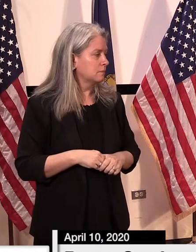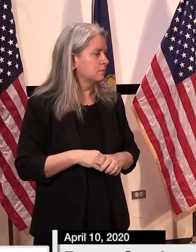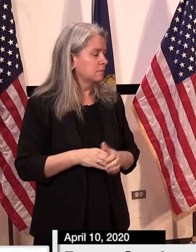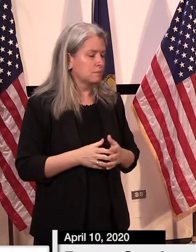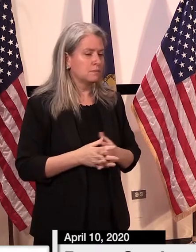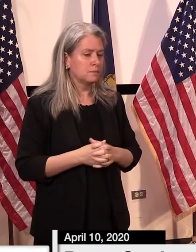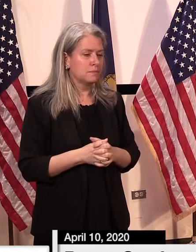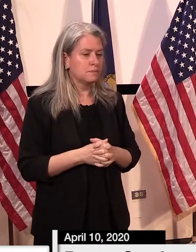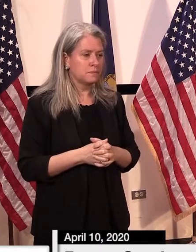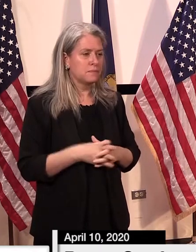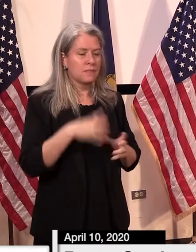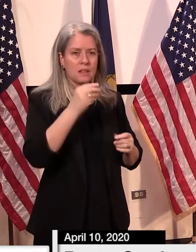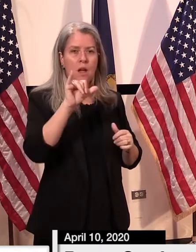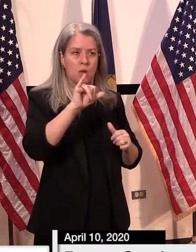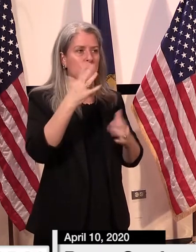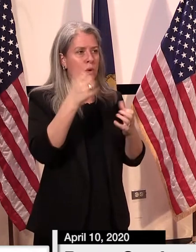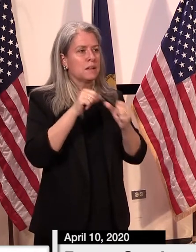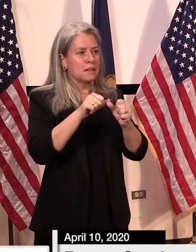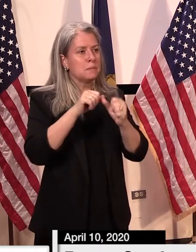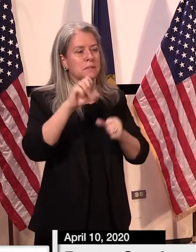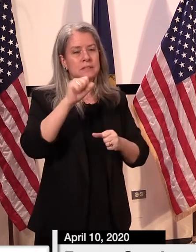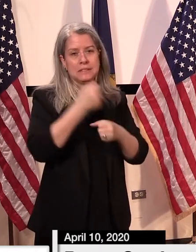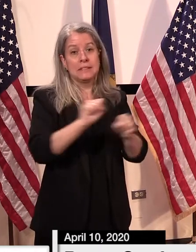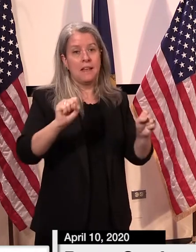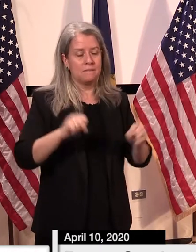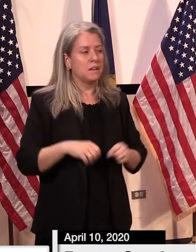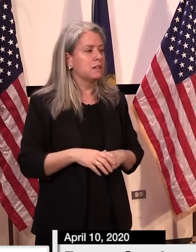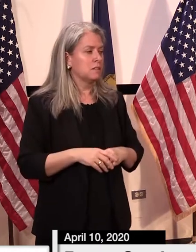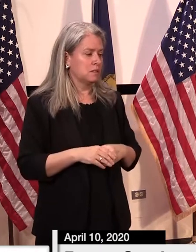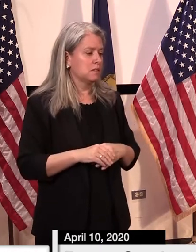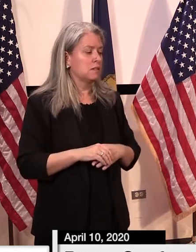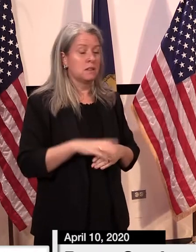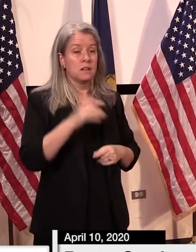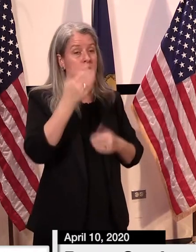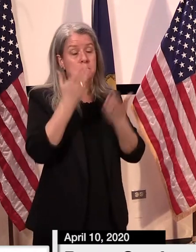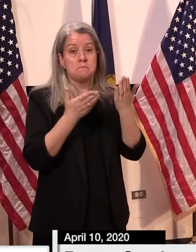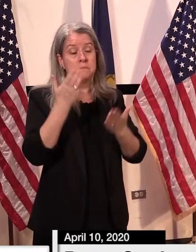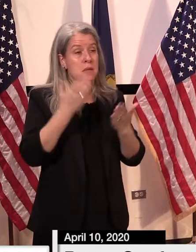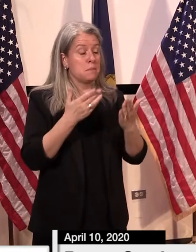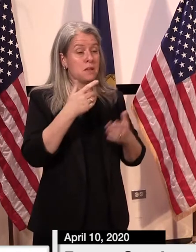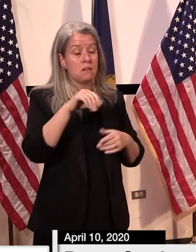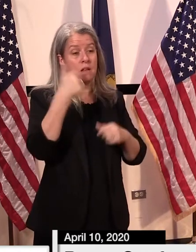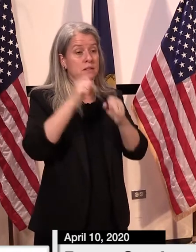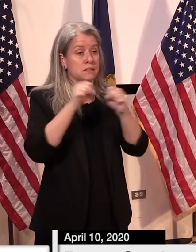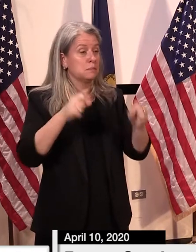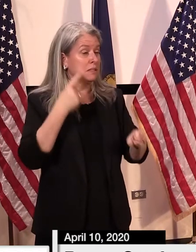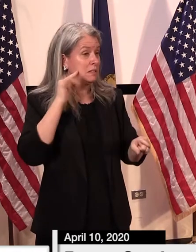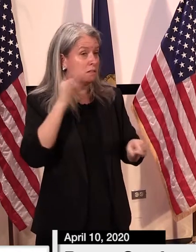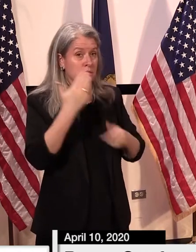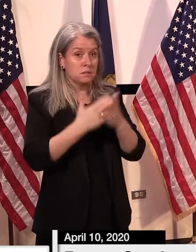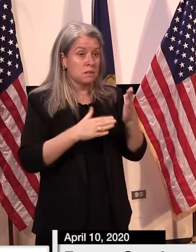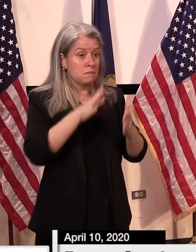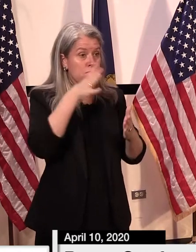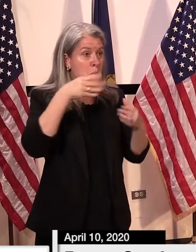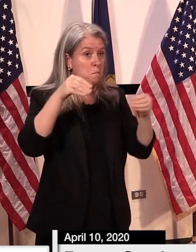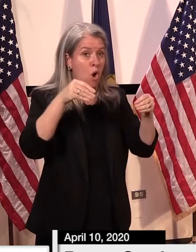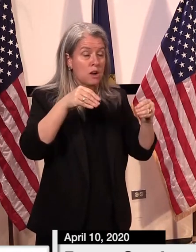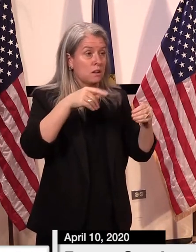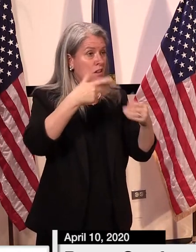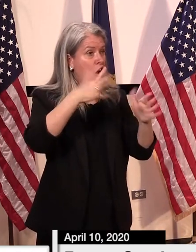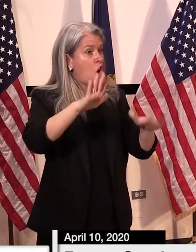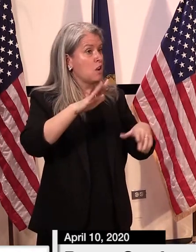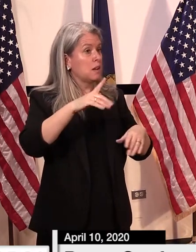you know, meet, meet the standards that are in place. Yeah, nobody more. don't even, mean, it sounds like some farmers markets have